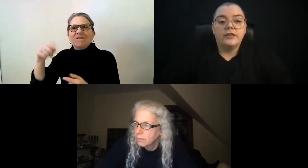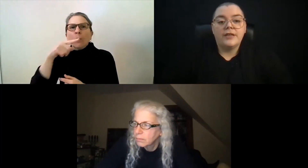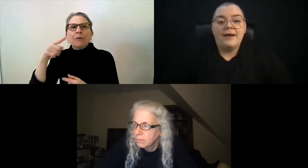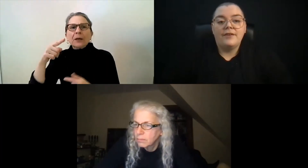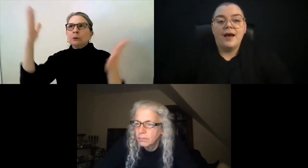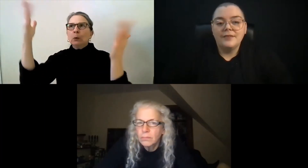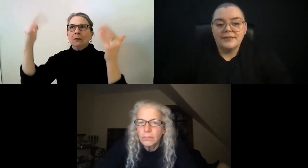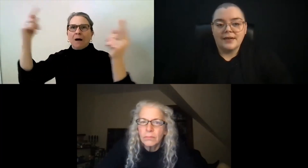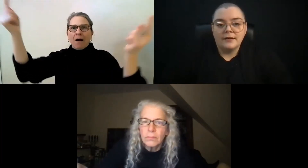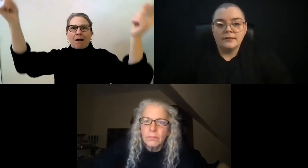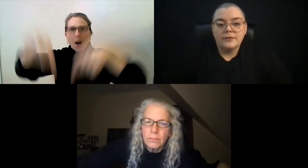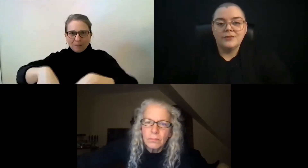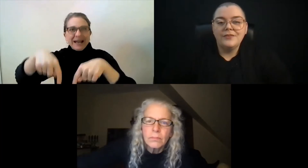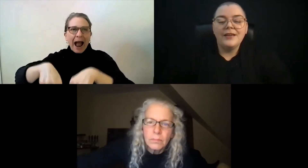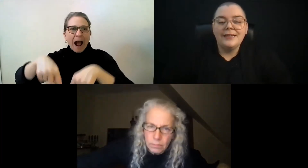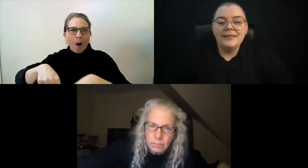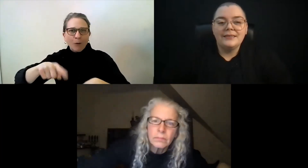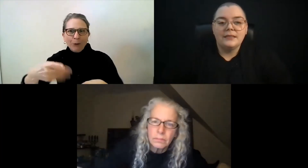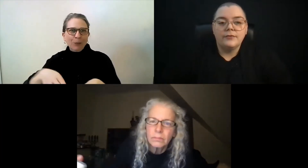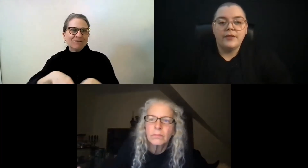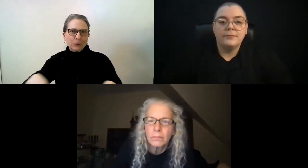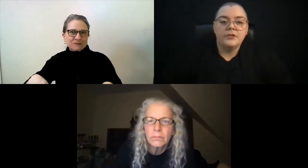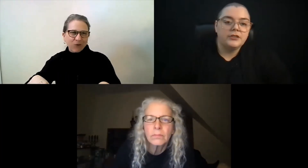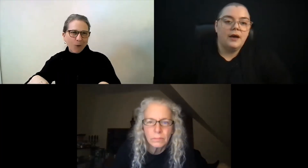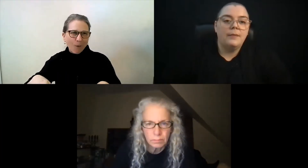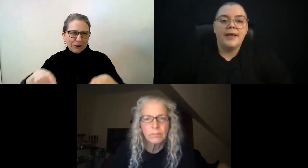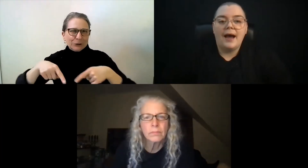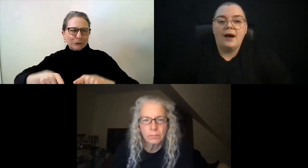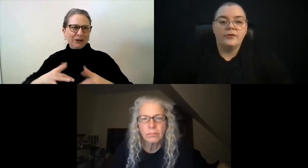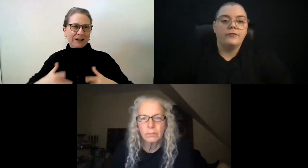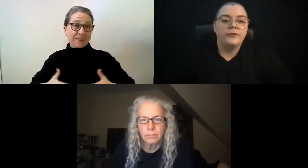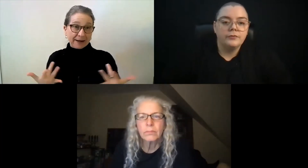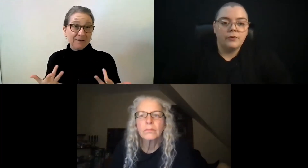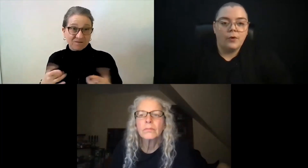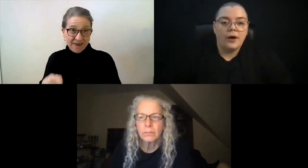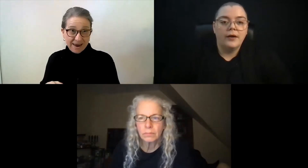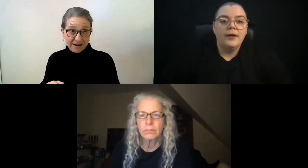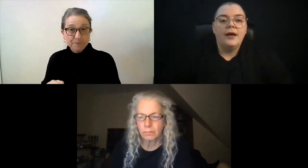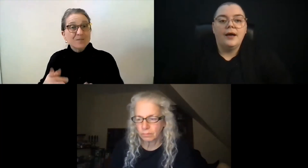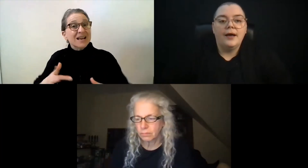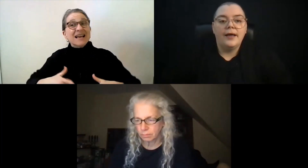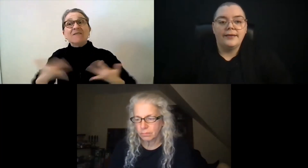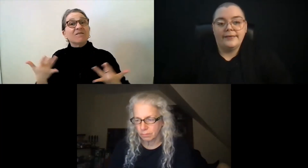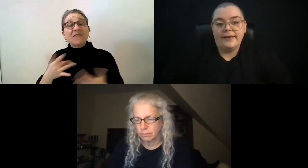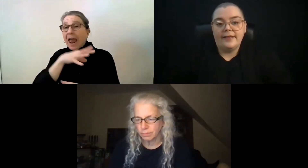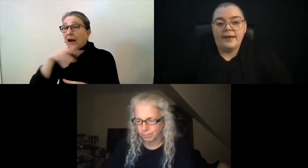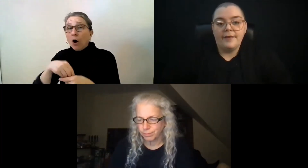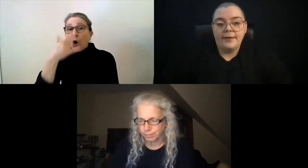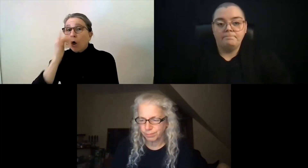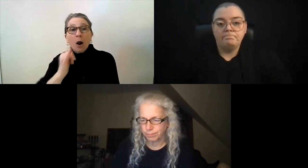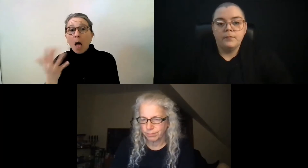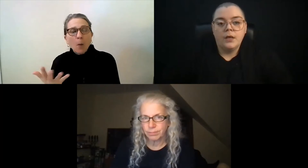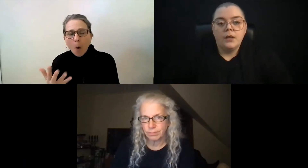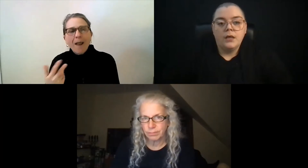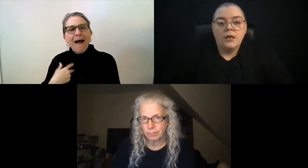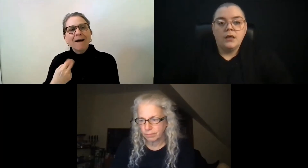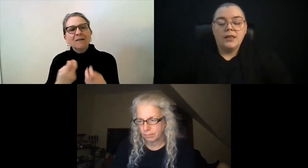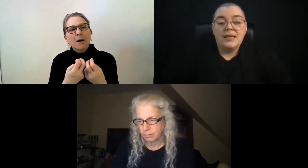legislators have an office there. So it's very easy for them to just come down to the first floor and attend that event.